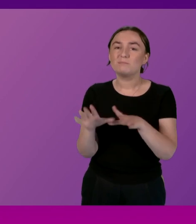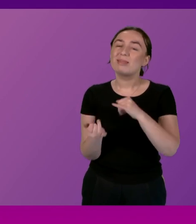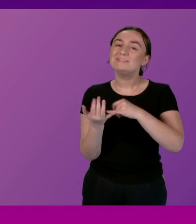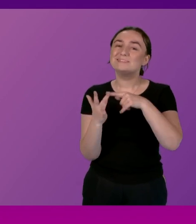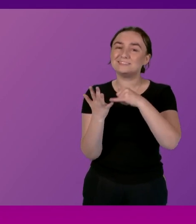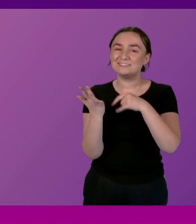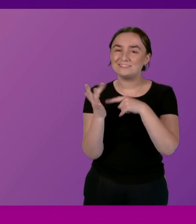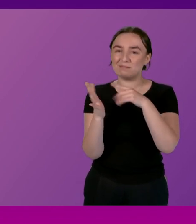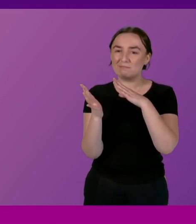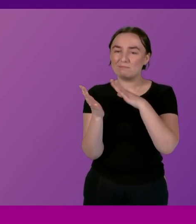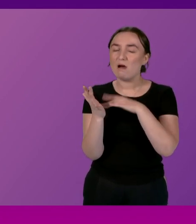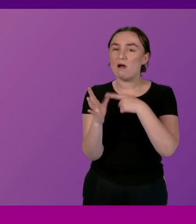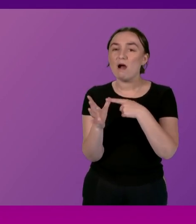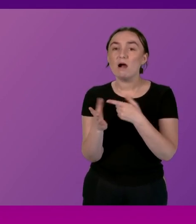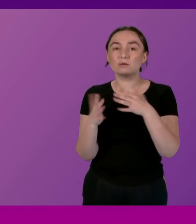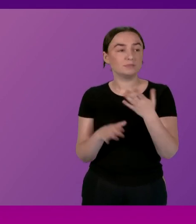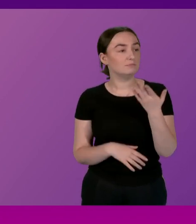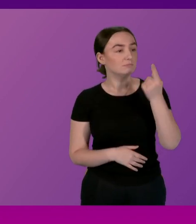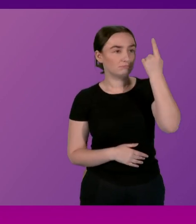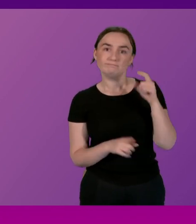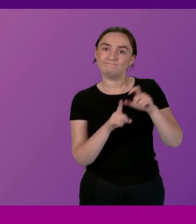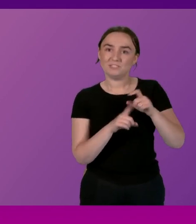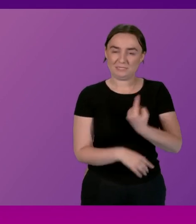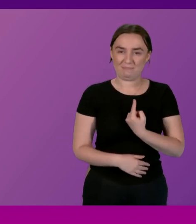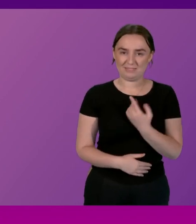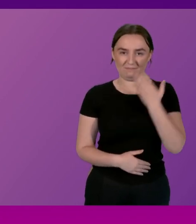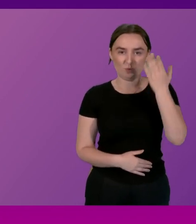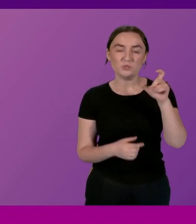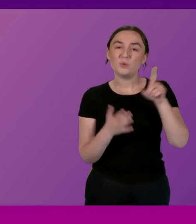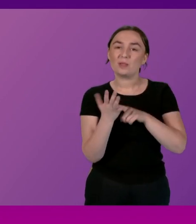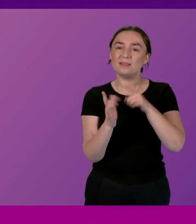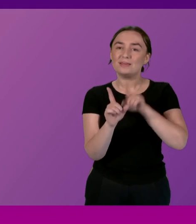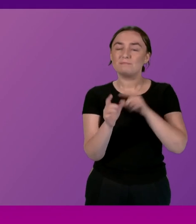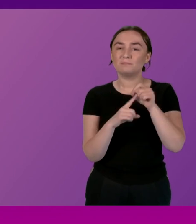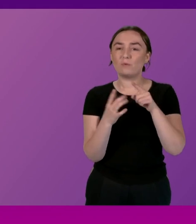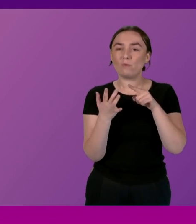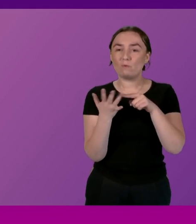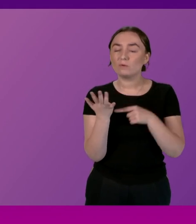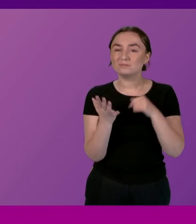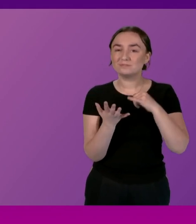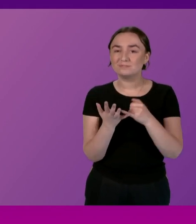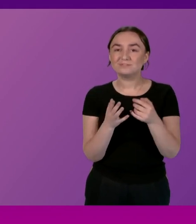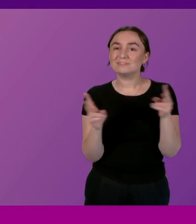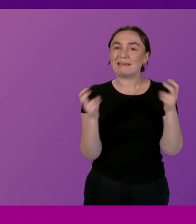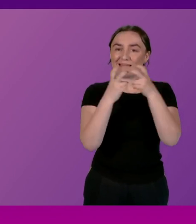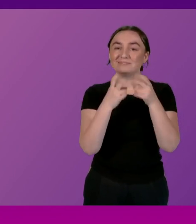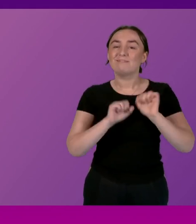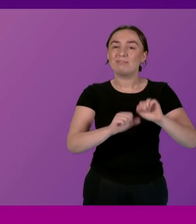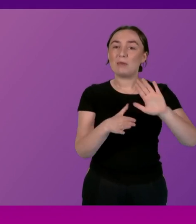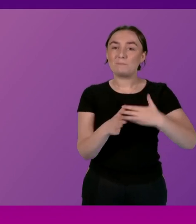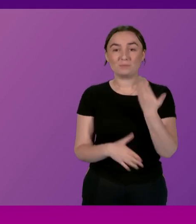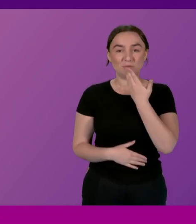Dundee during a visit to Clay Potts Castle Private School not too long ago so